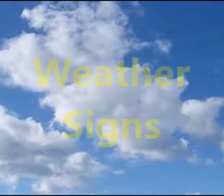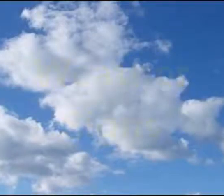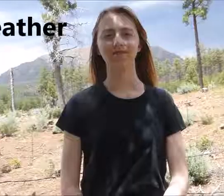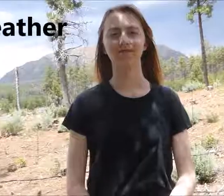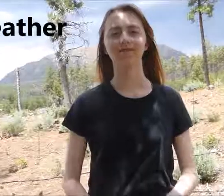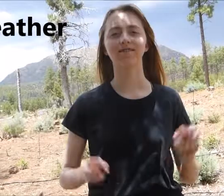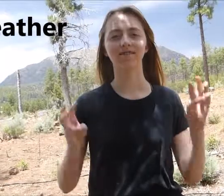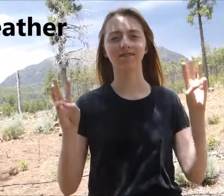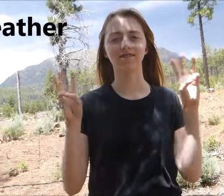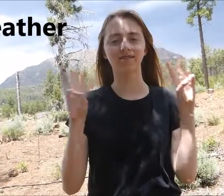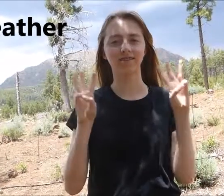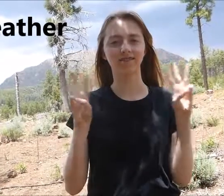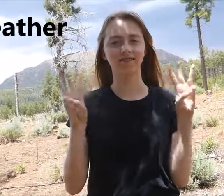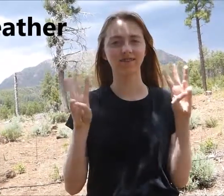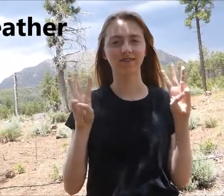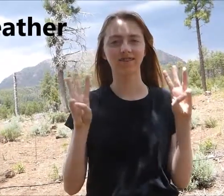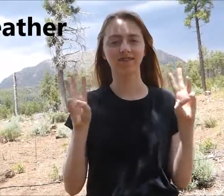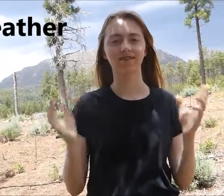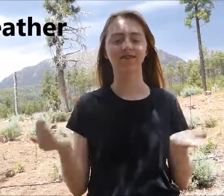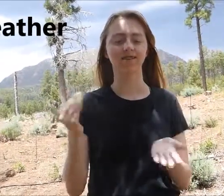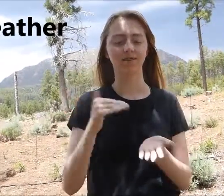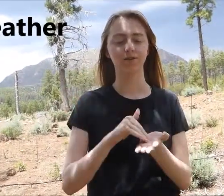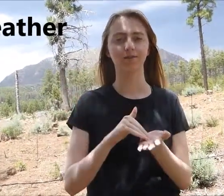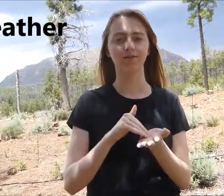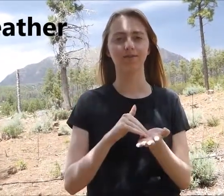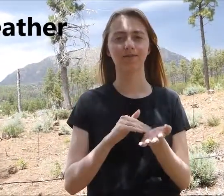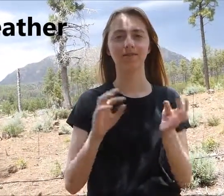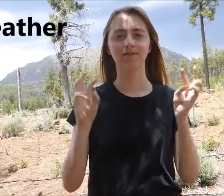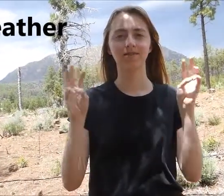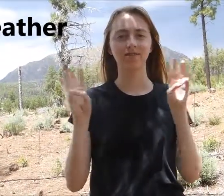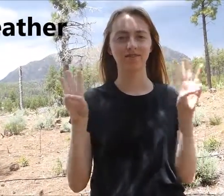Weather, again, weather.